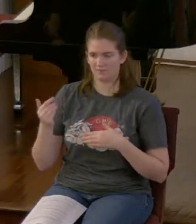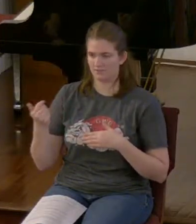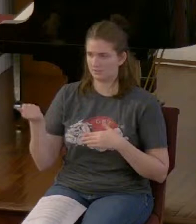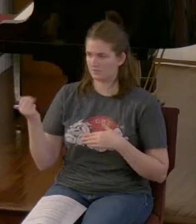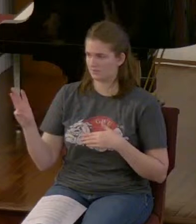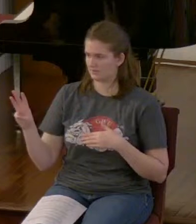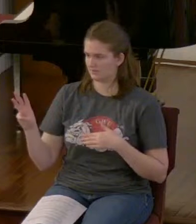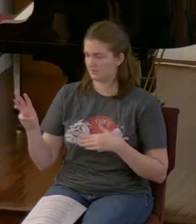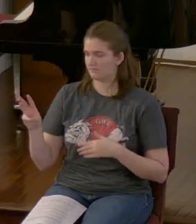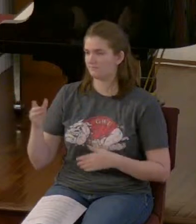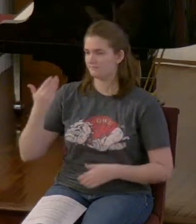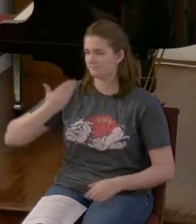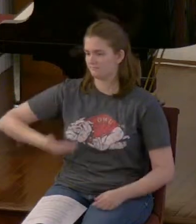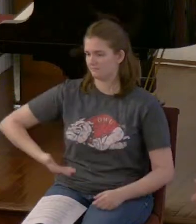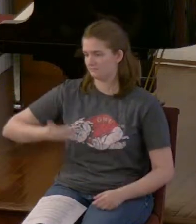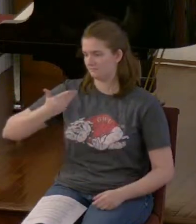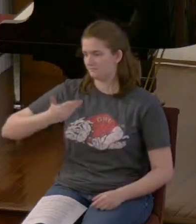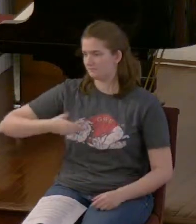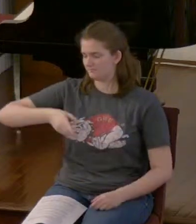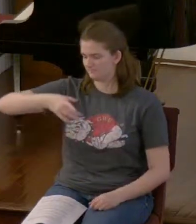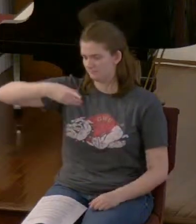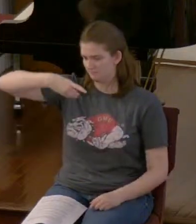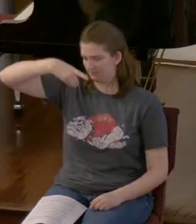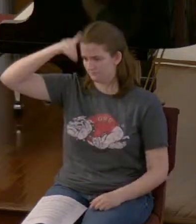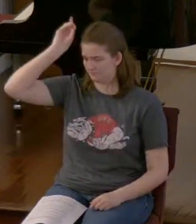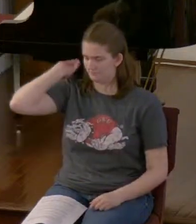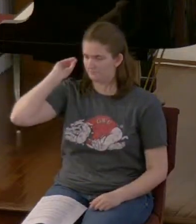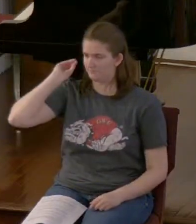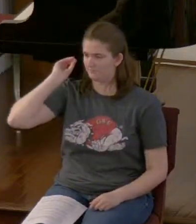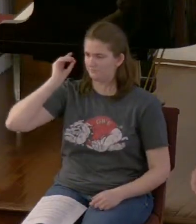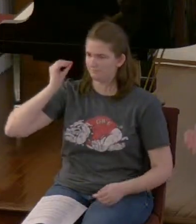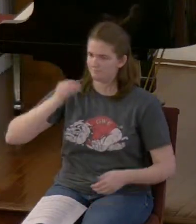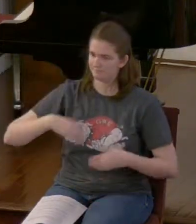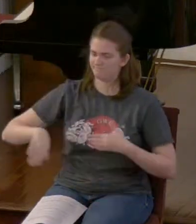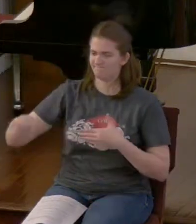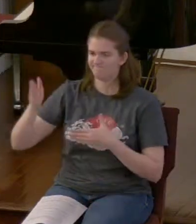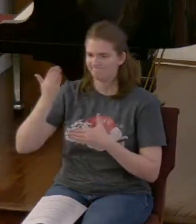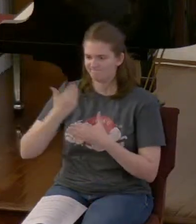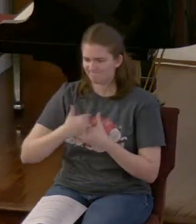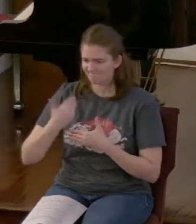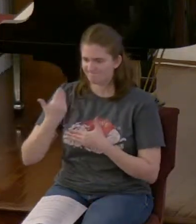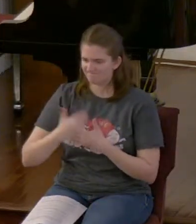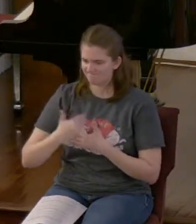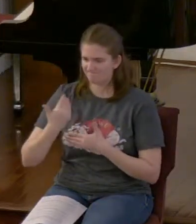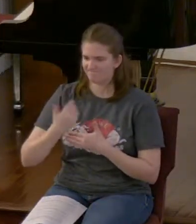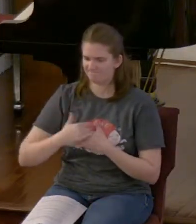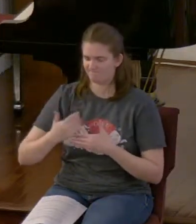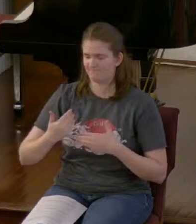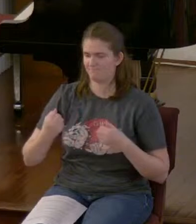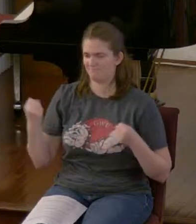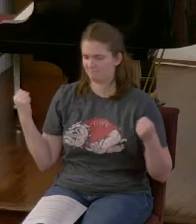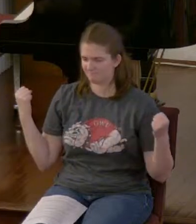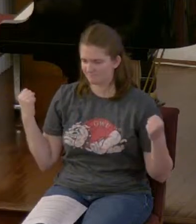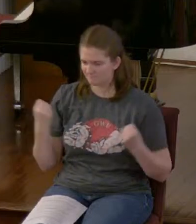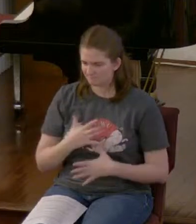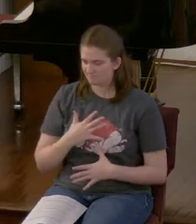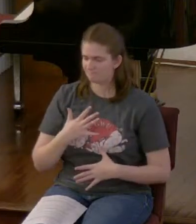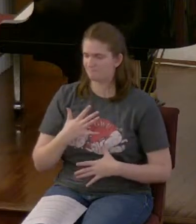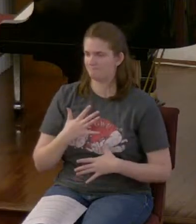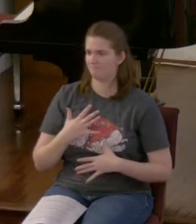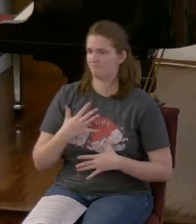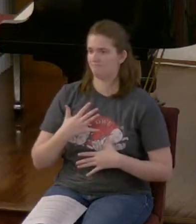for me, Daniel, my spirit was distressed within me and the visions in my mind kept alarming me.